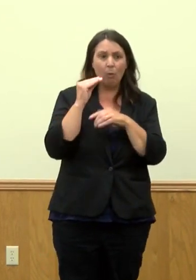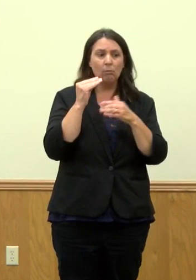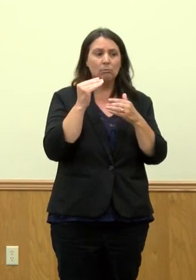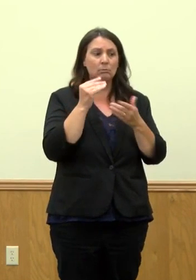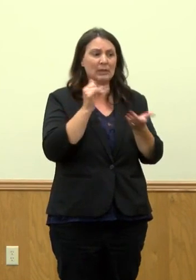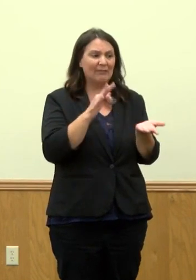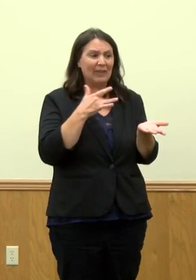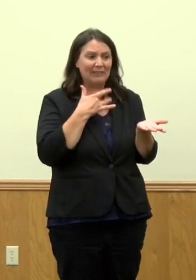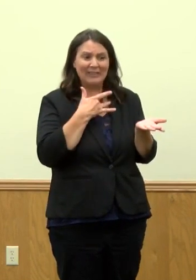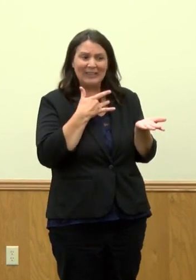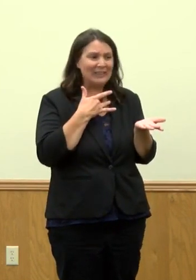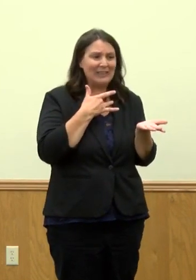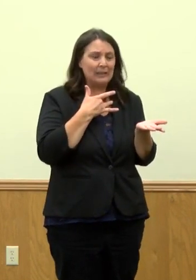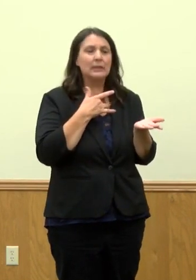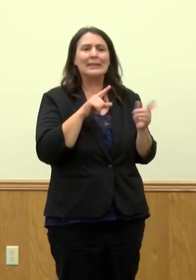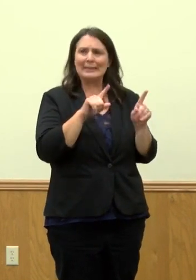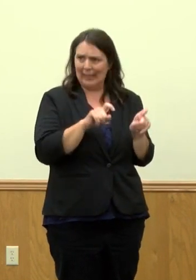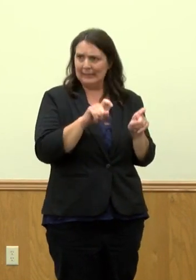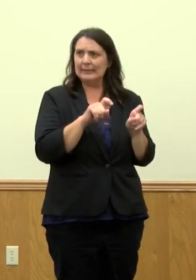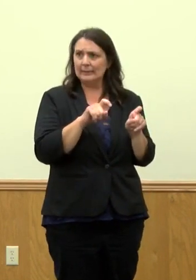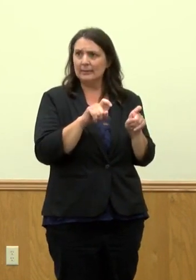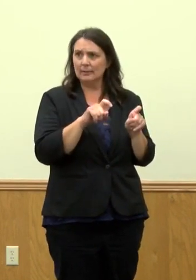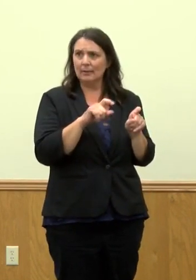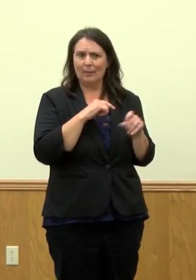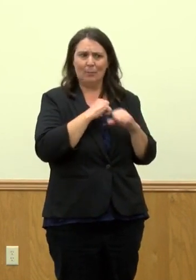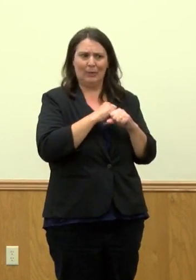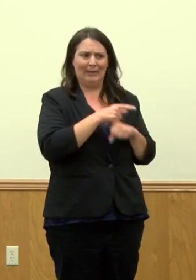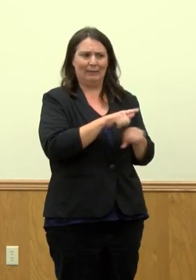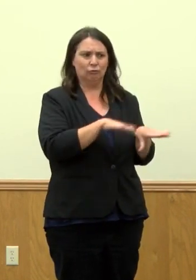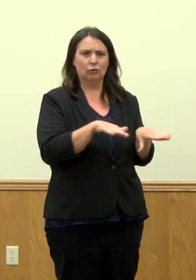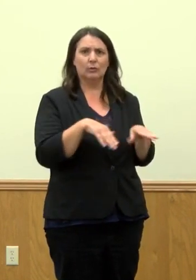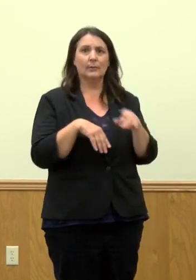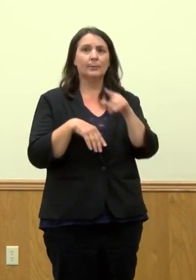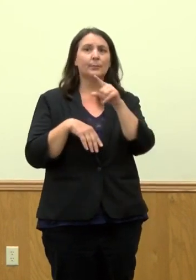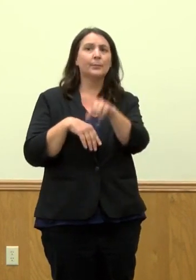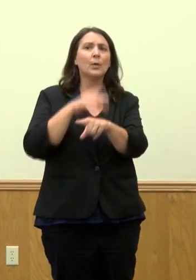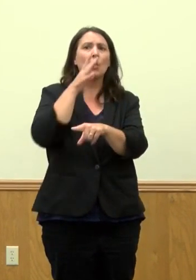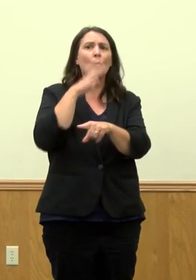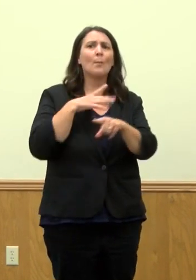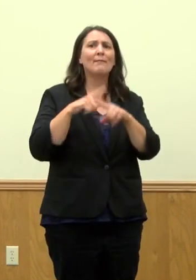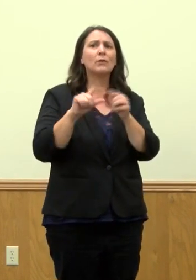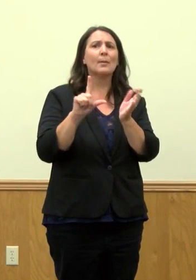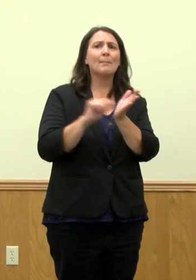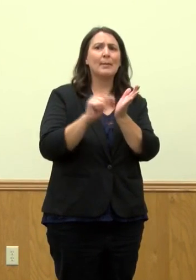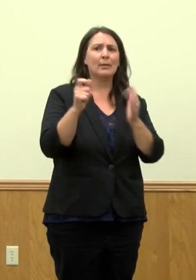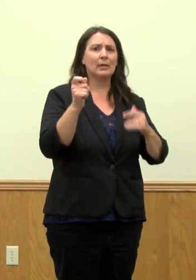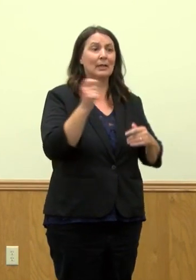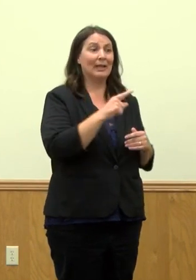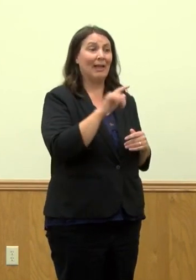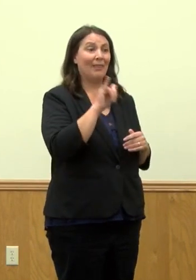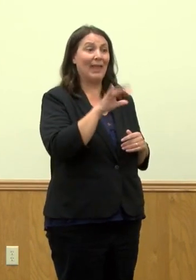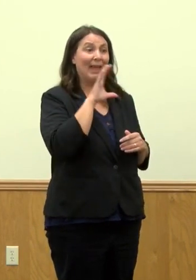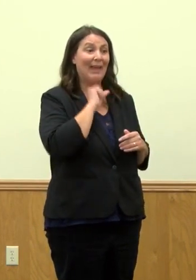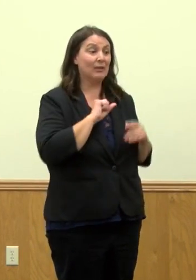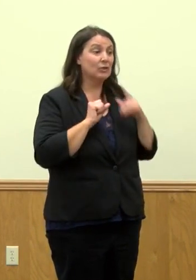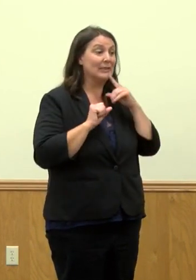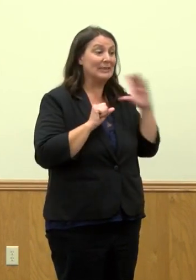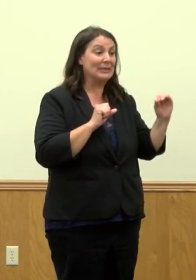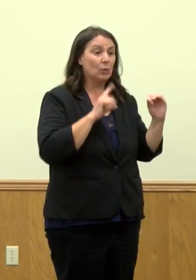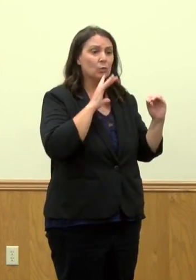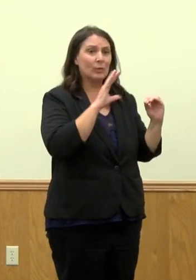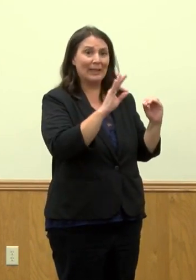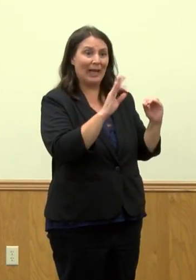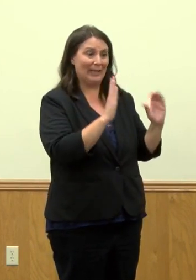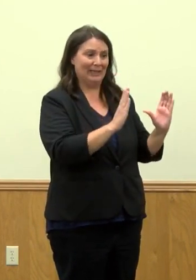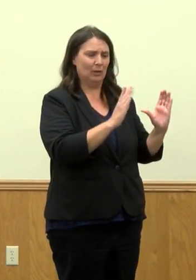help protect that smaller age range. You said that the zero to nine population accounts for one to five of our cases, or